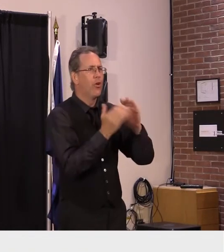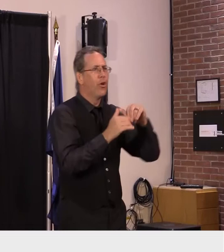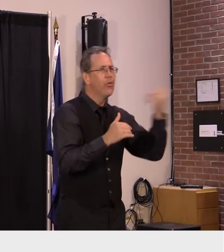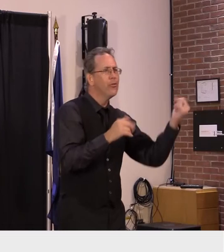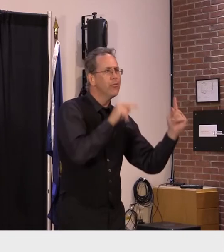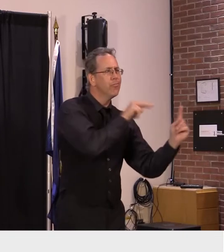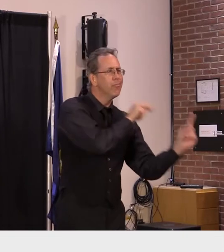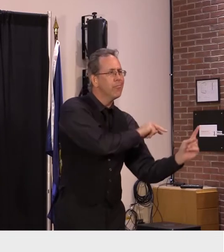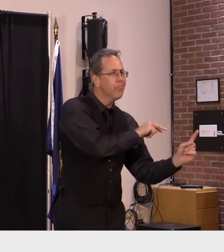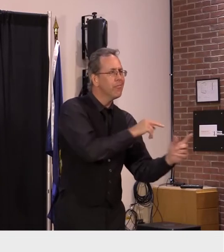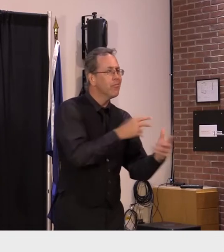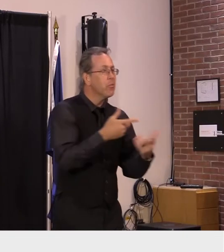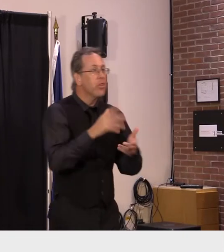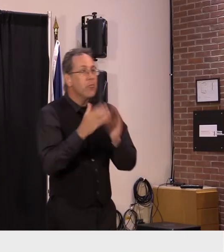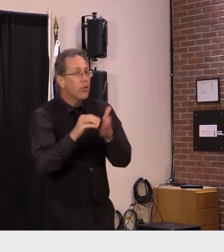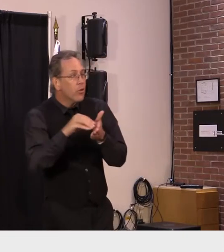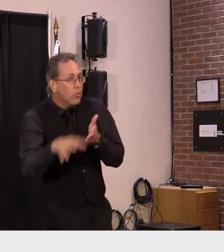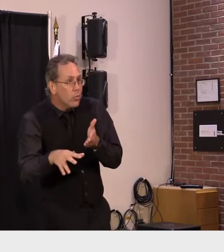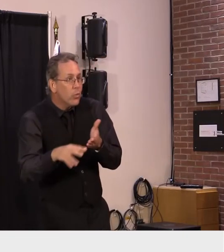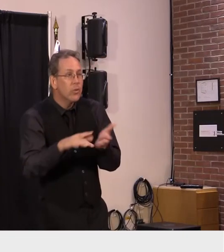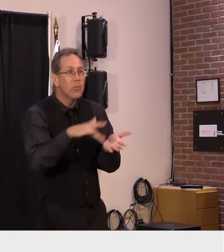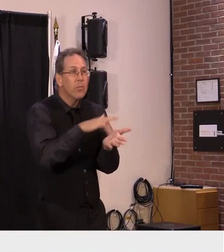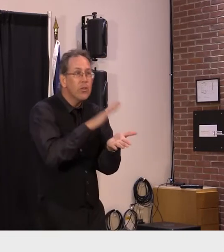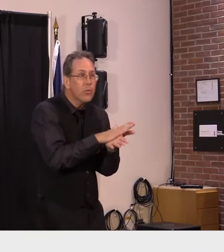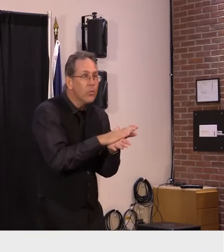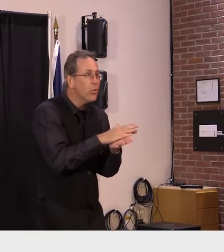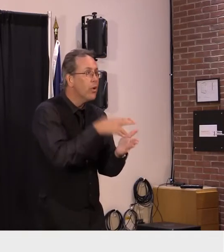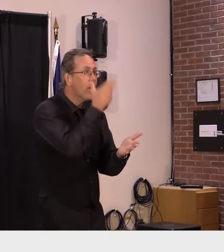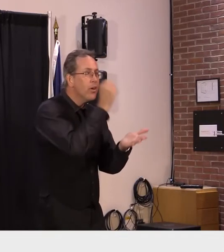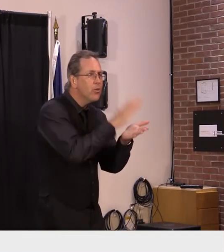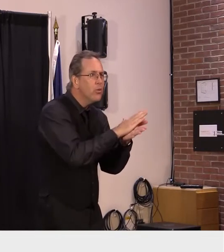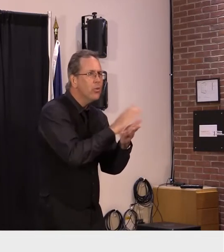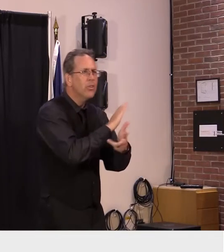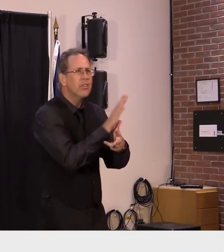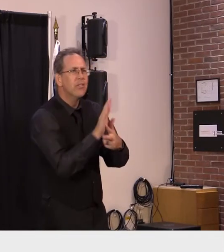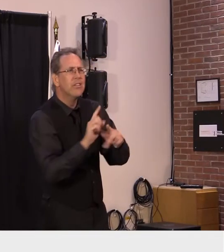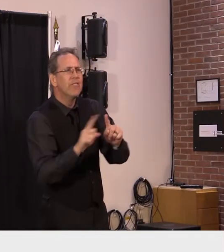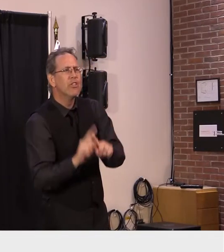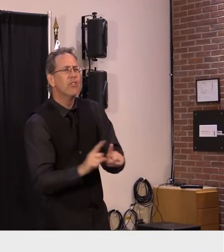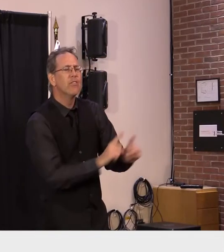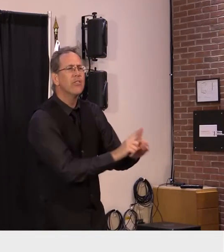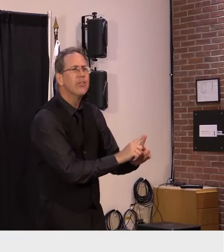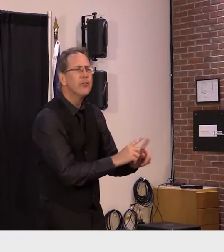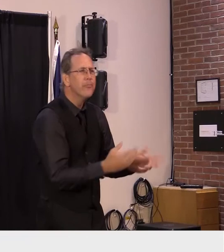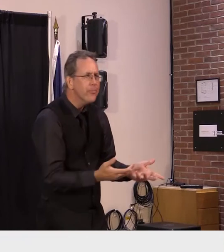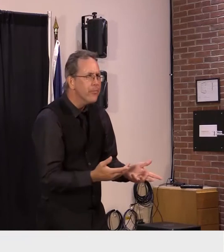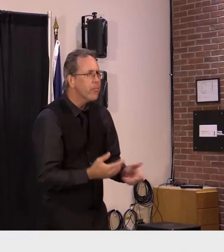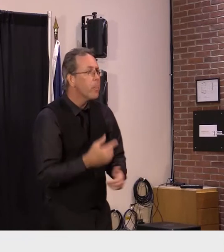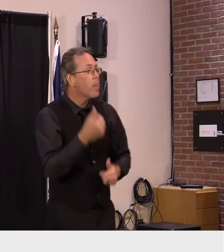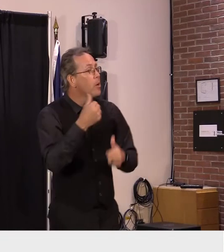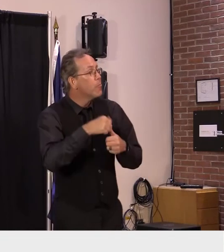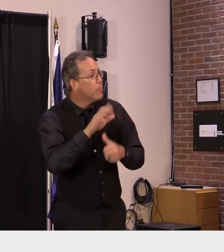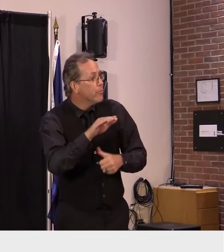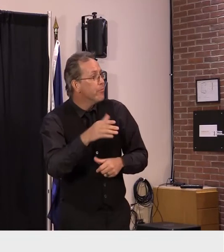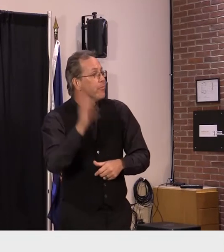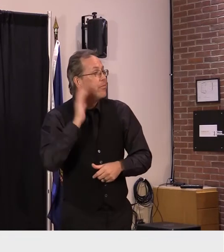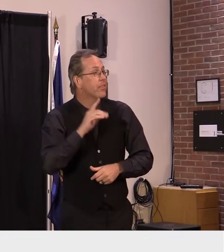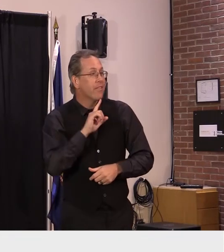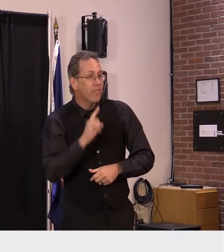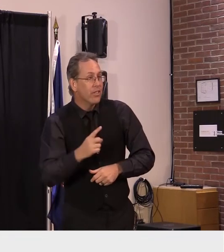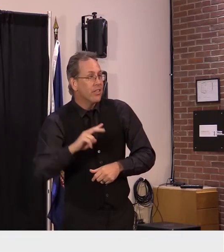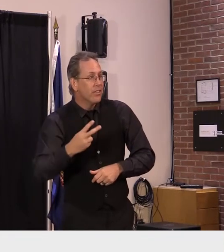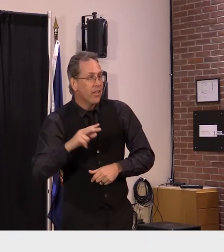elementary students versus middle level students versus high school students you know if you remember your primary age experience in school